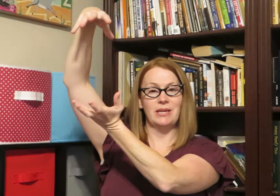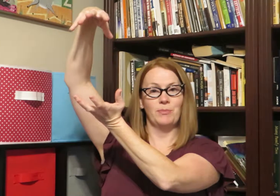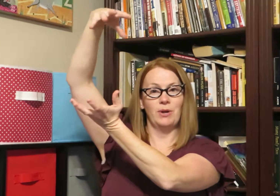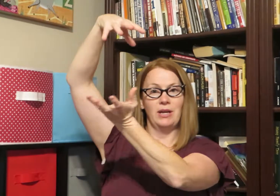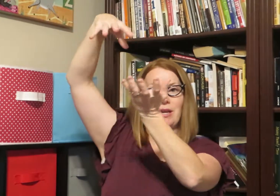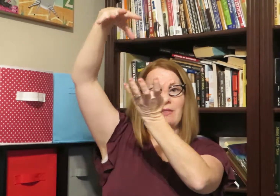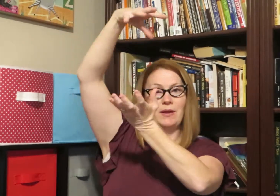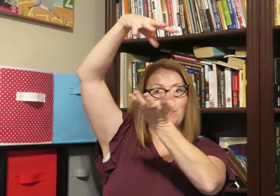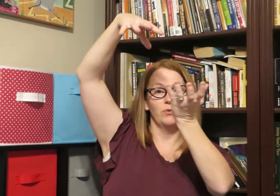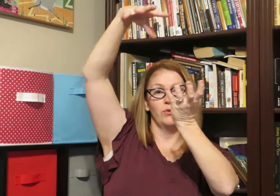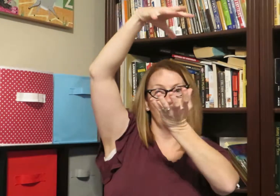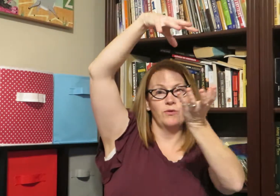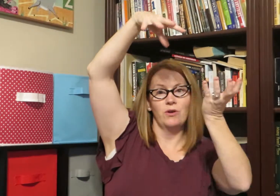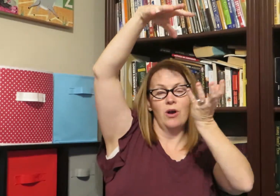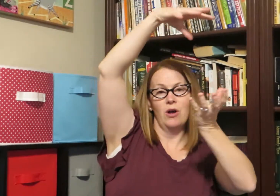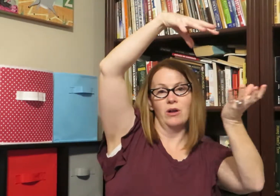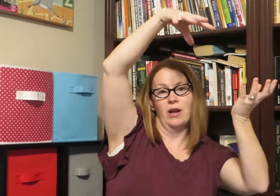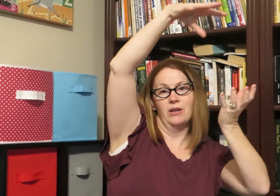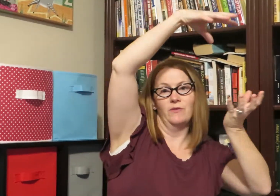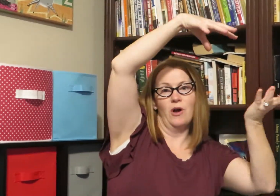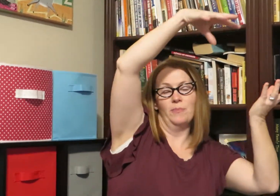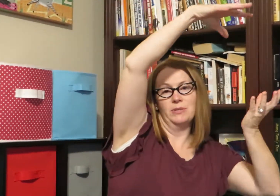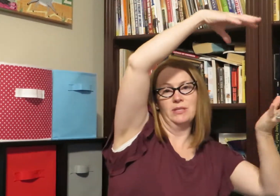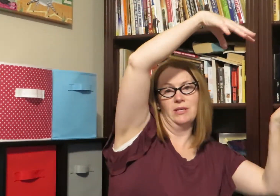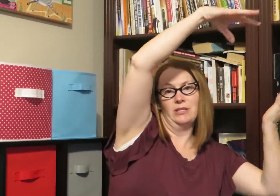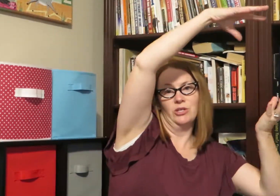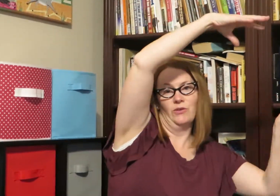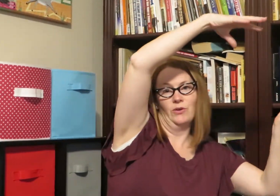separated and they move kind of opposite each other